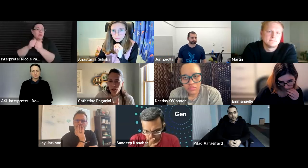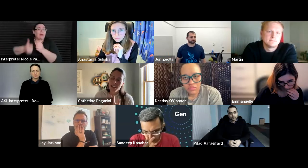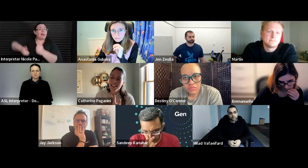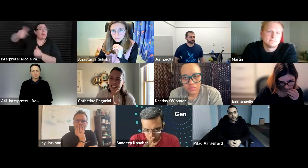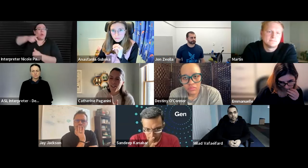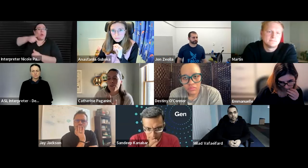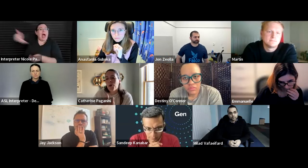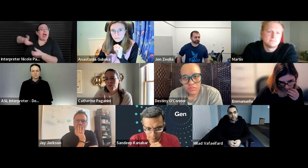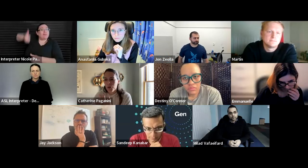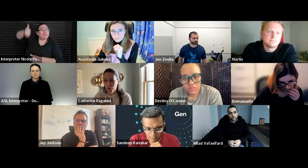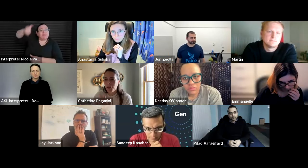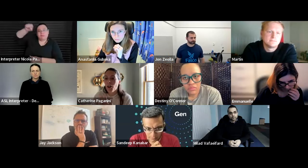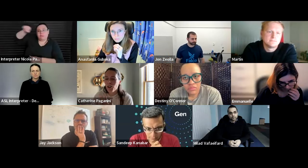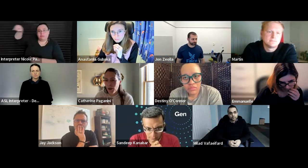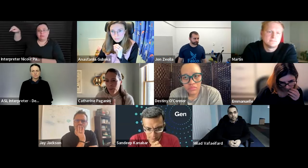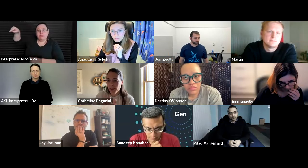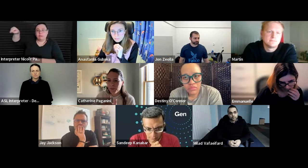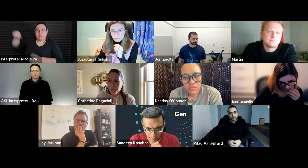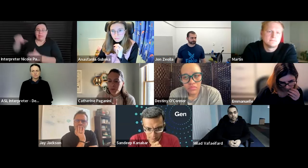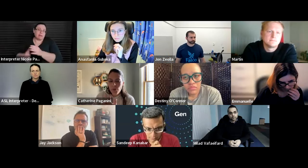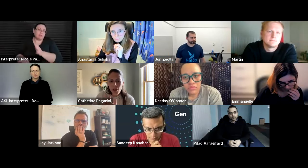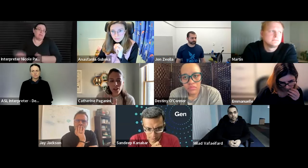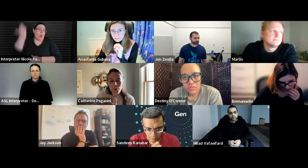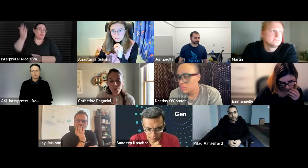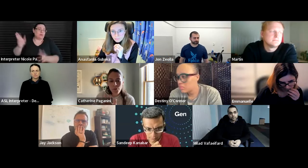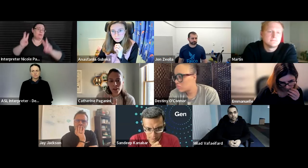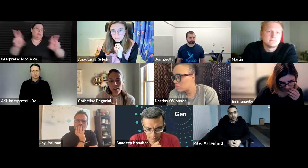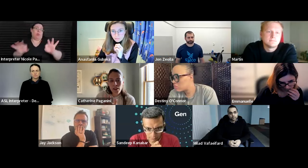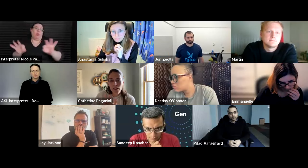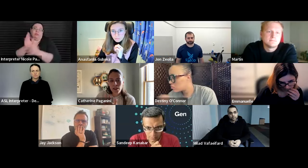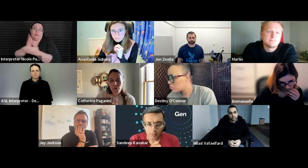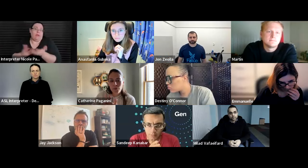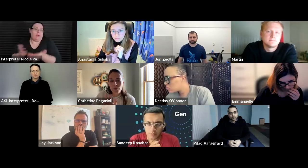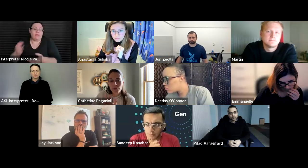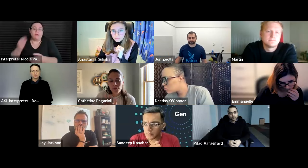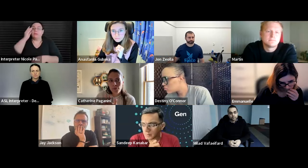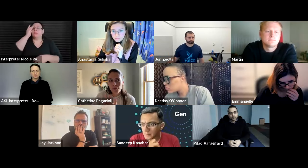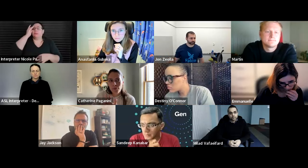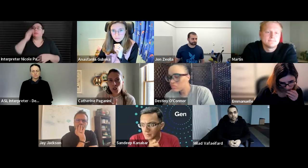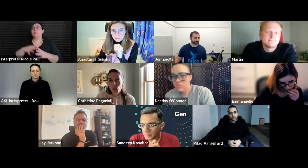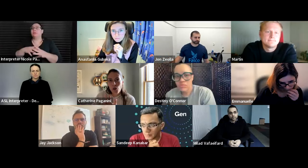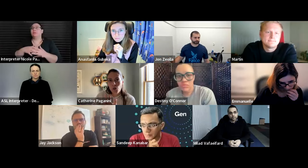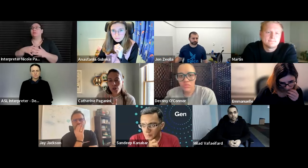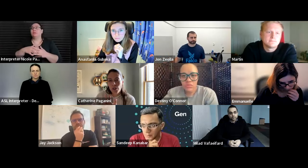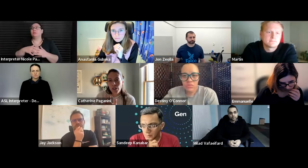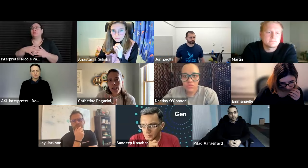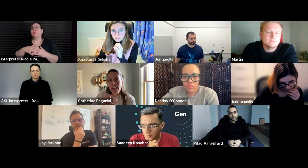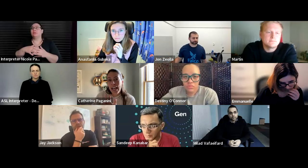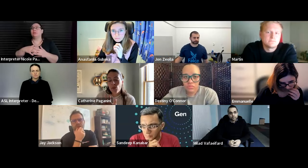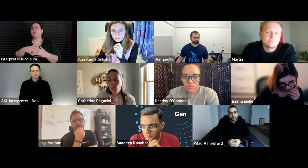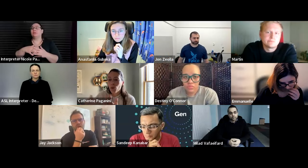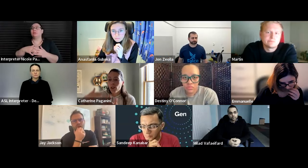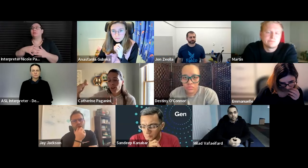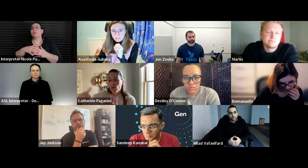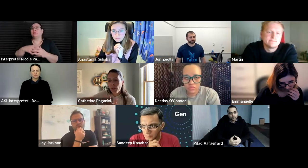because that's actually the most important part of all right but um um so i